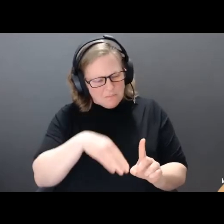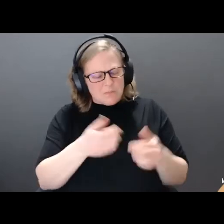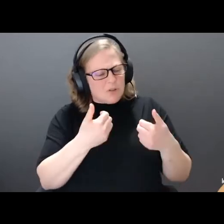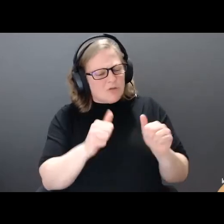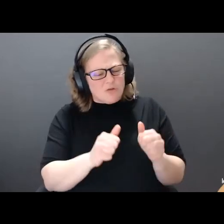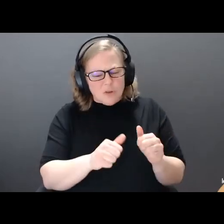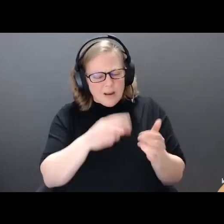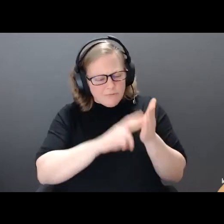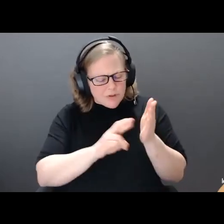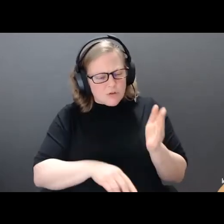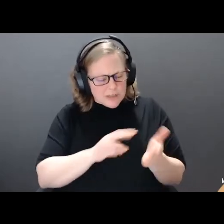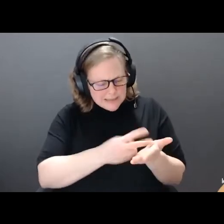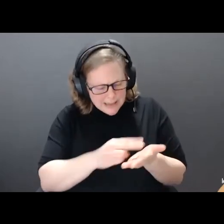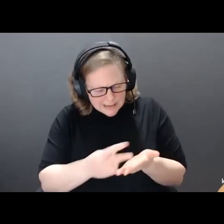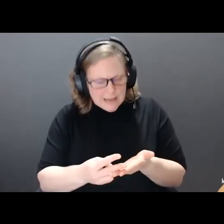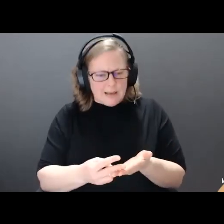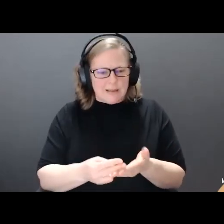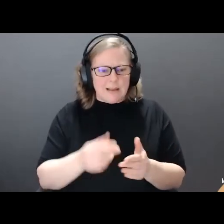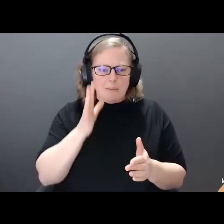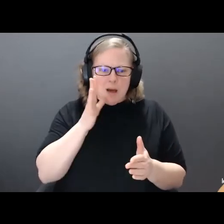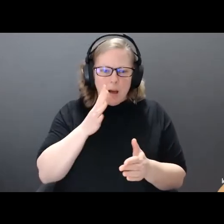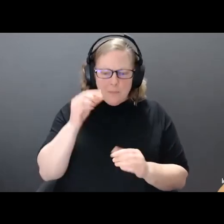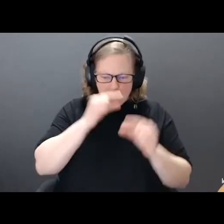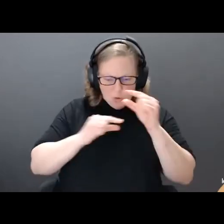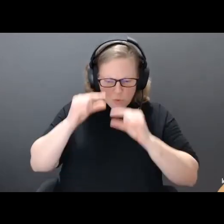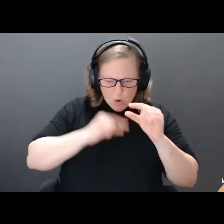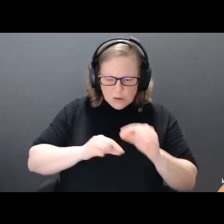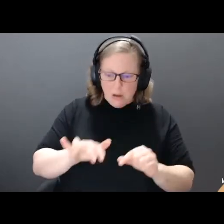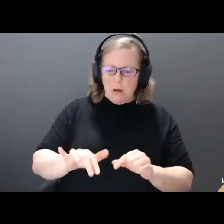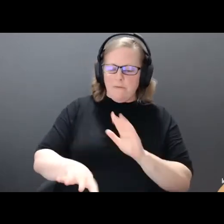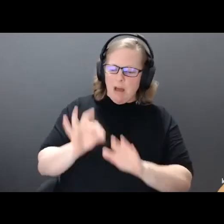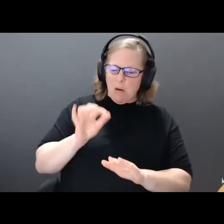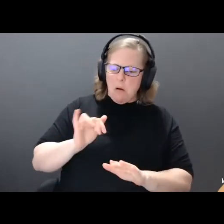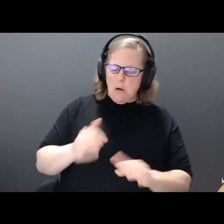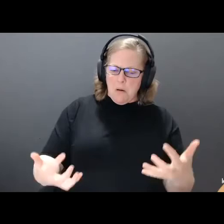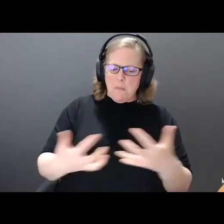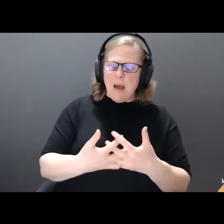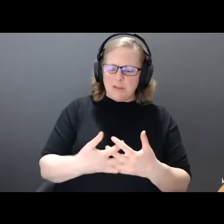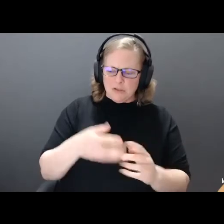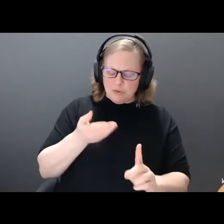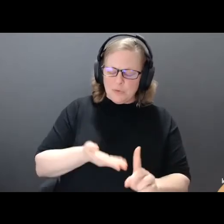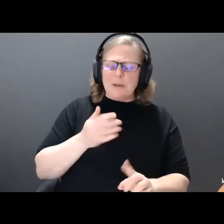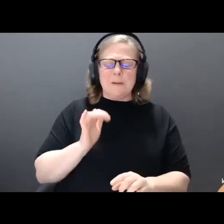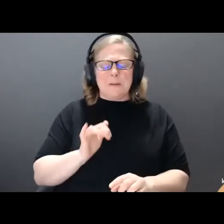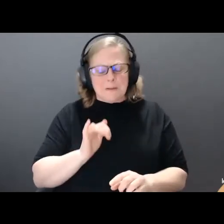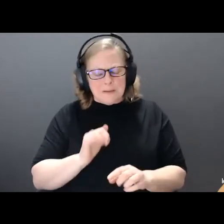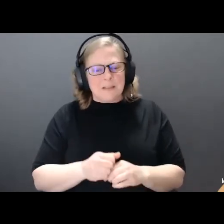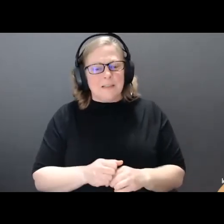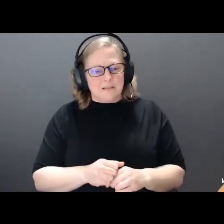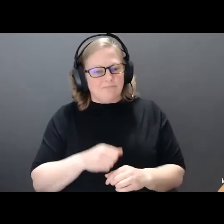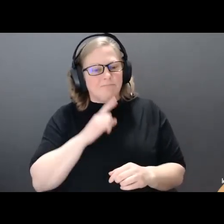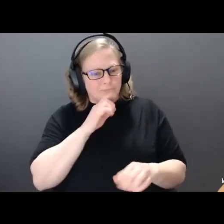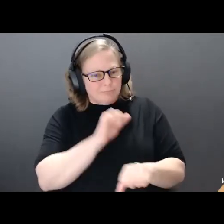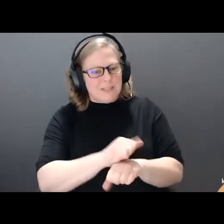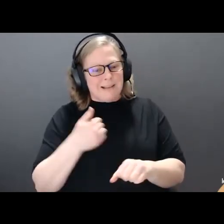She googled the symptoms and I was a perfect match. I was then tested and did in fact have dyslexia. As I said before, this diagnosis